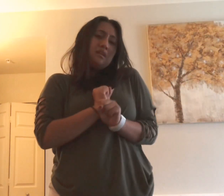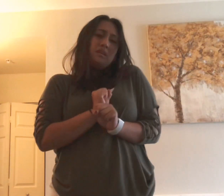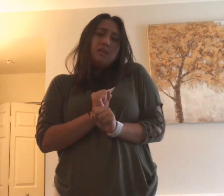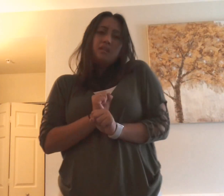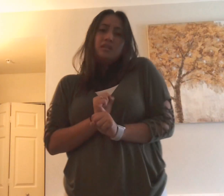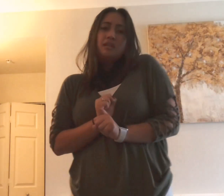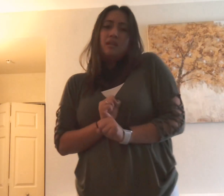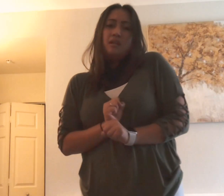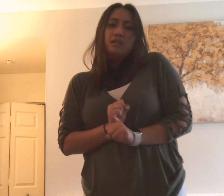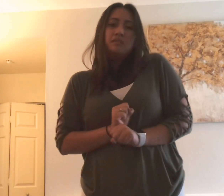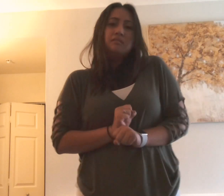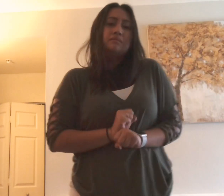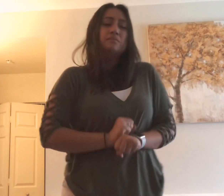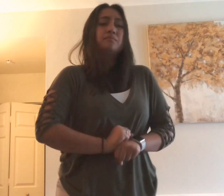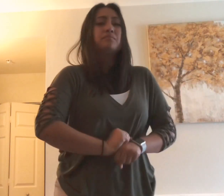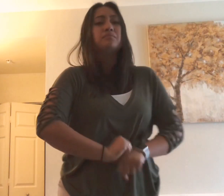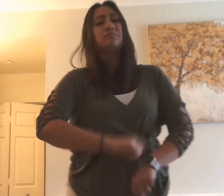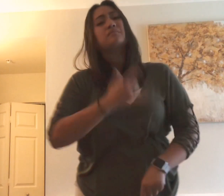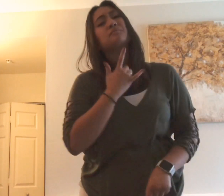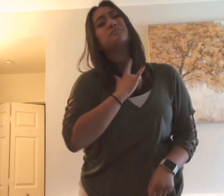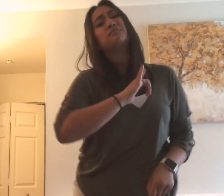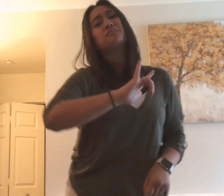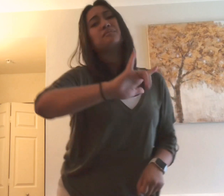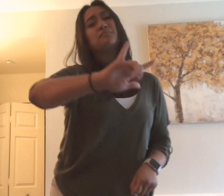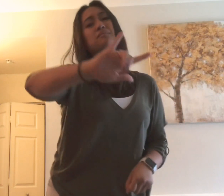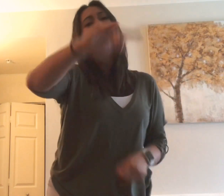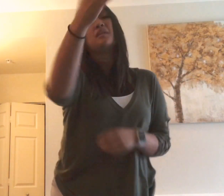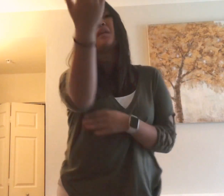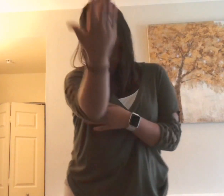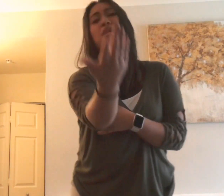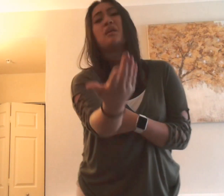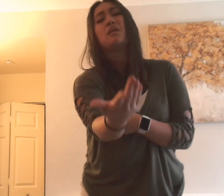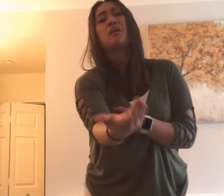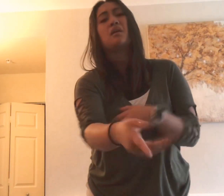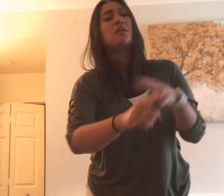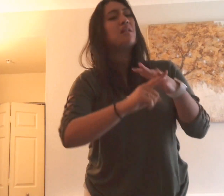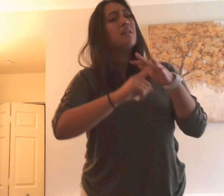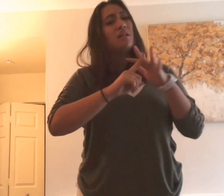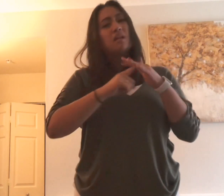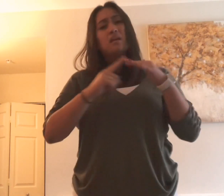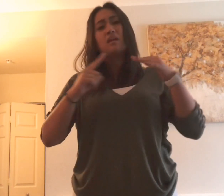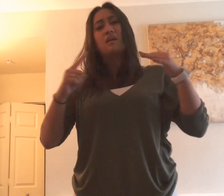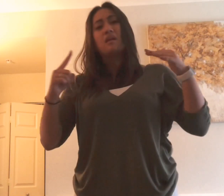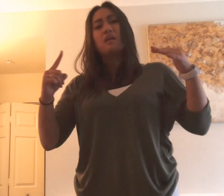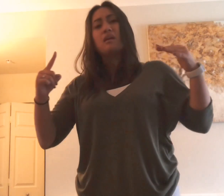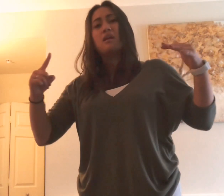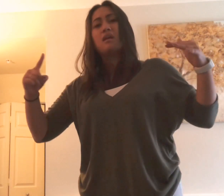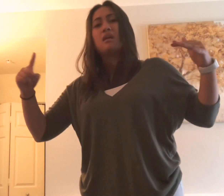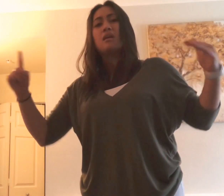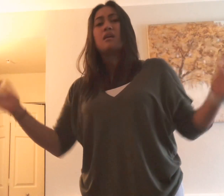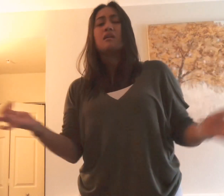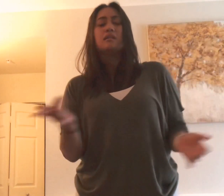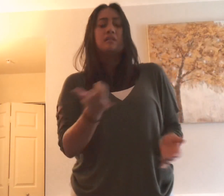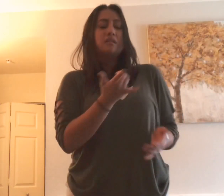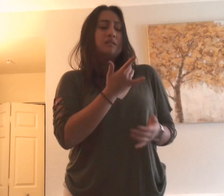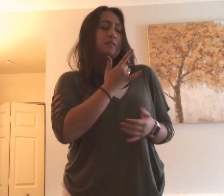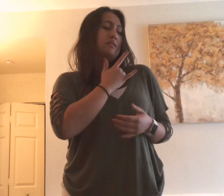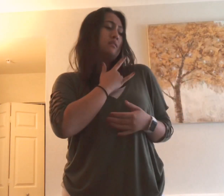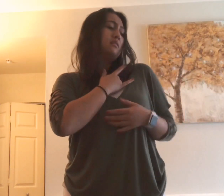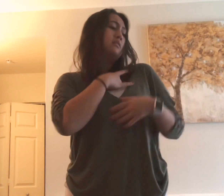someone you loved I left my guard down, and then you pulled the rug I was scared, I kinda